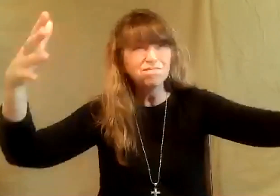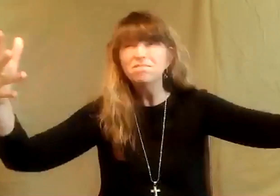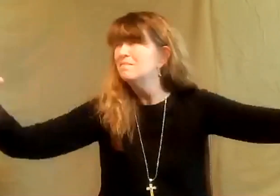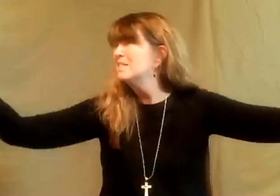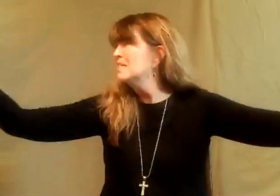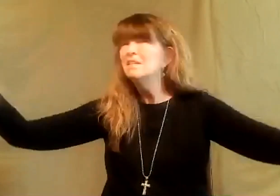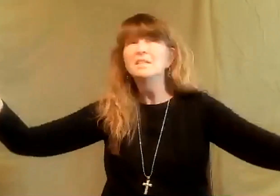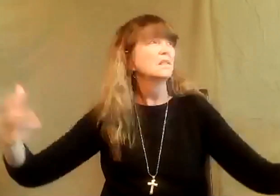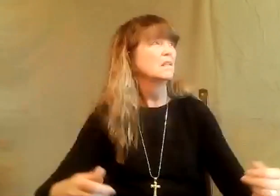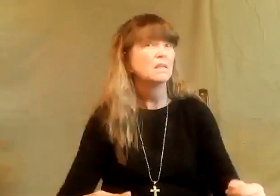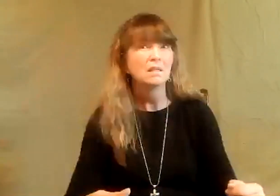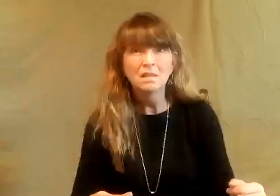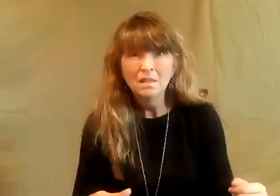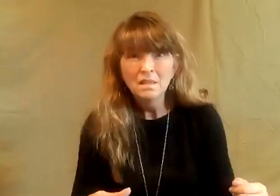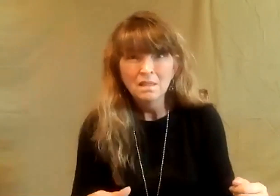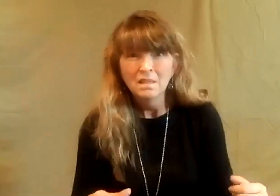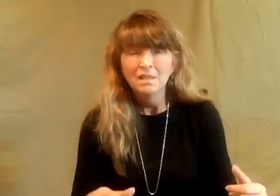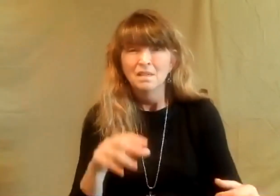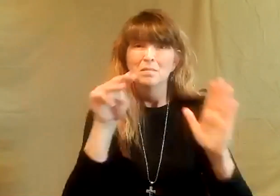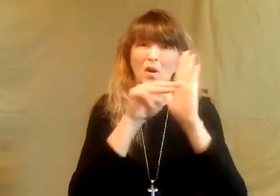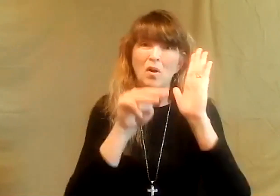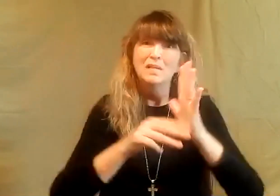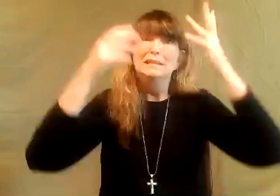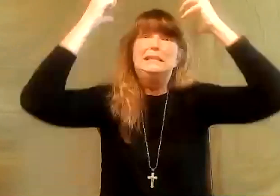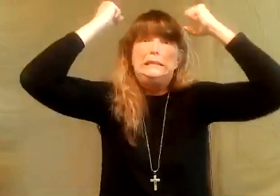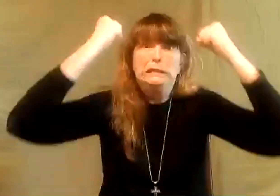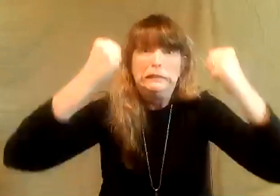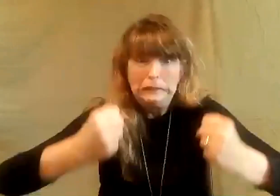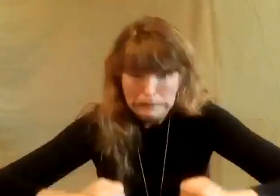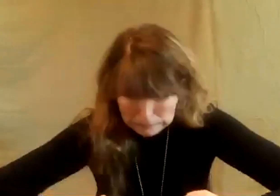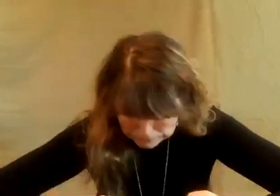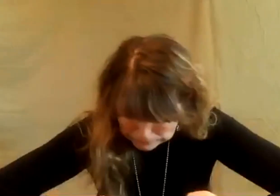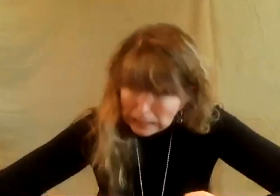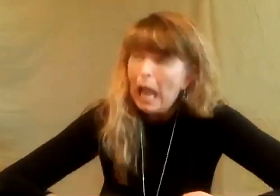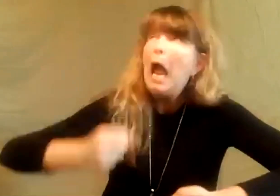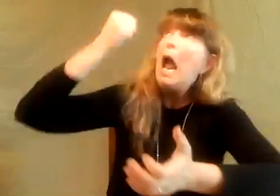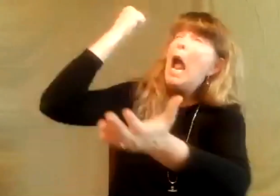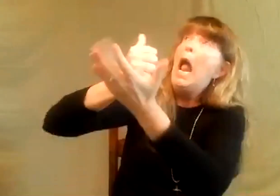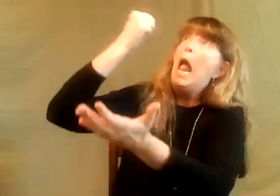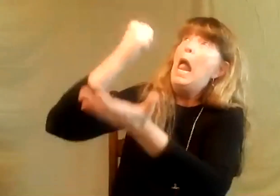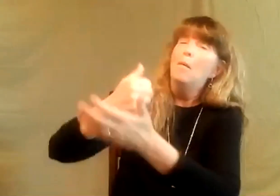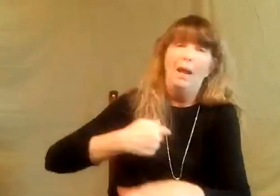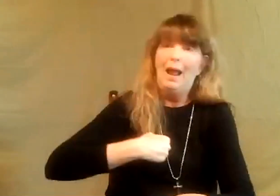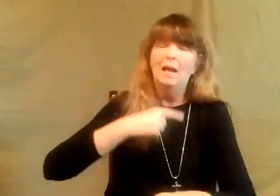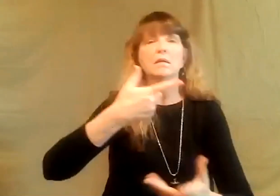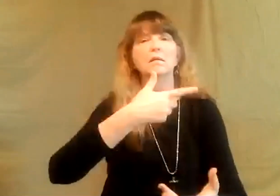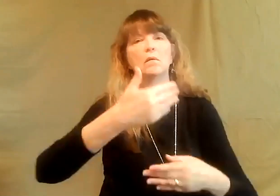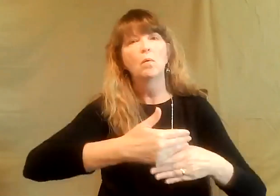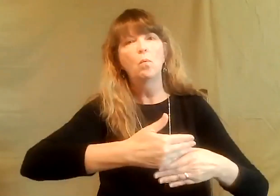the Red Sea, which is this huge body of water. And Moses is at his wit's end and is just crying